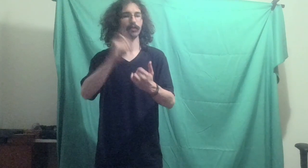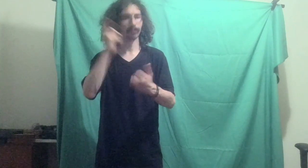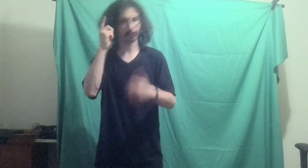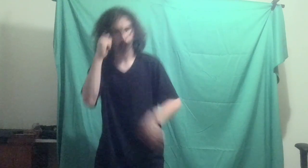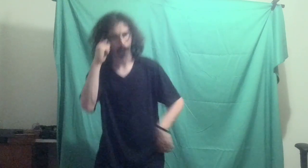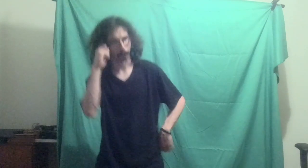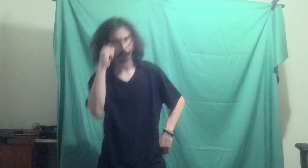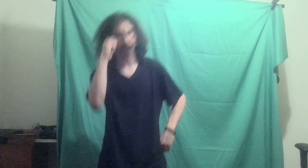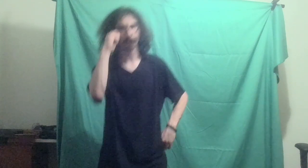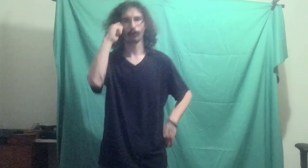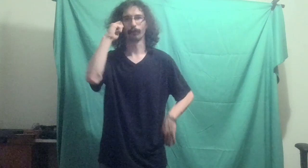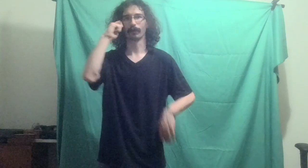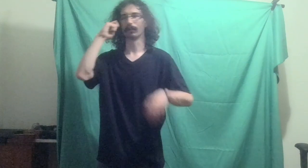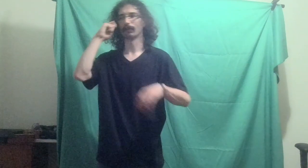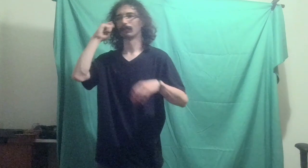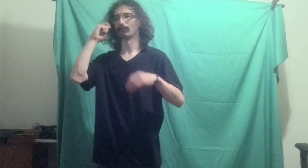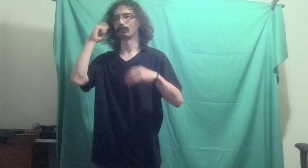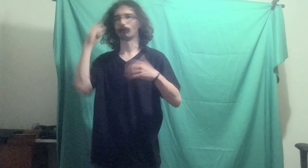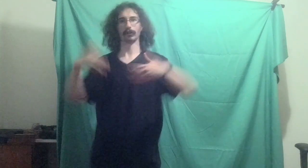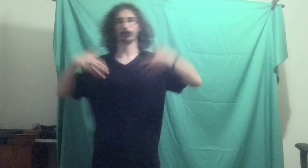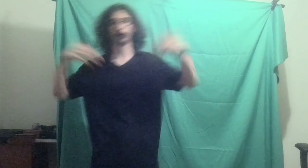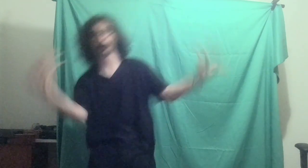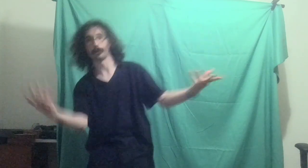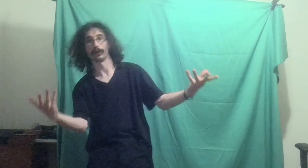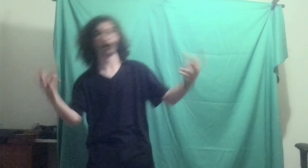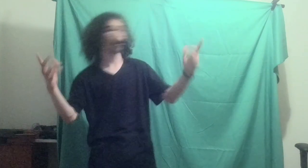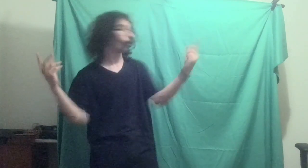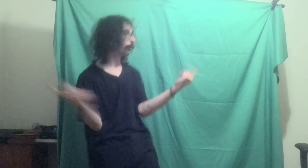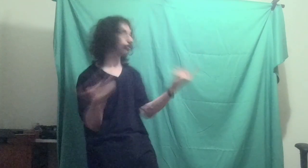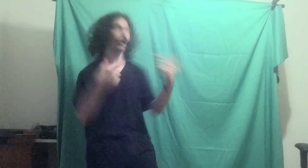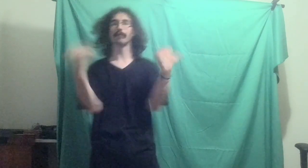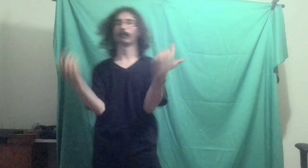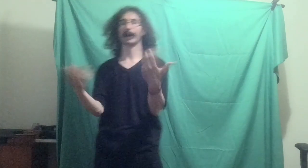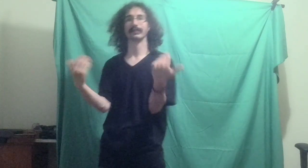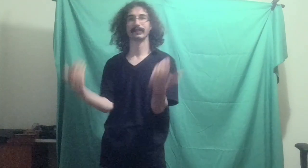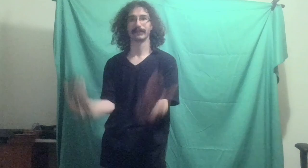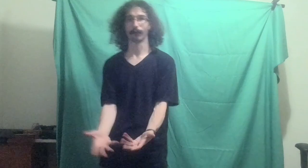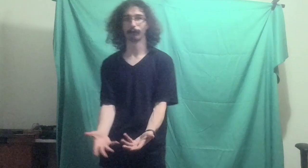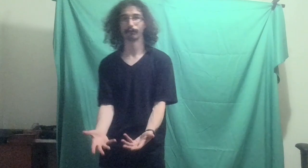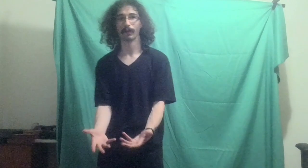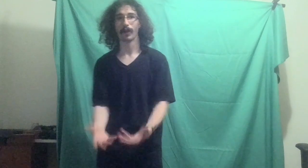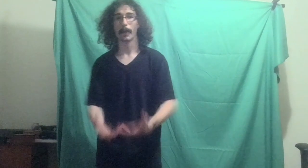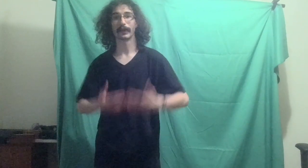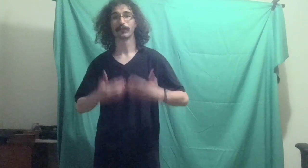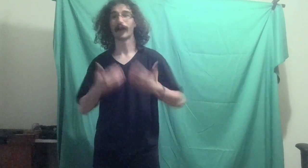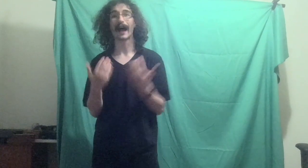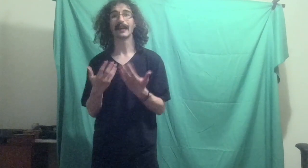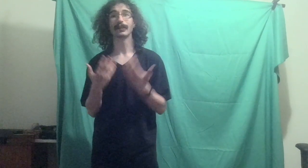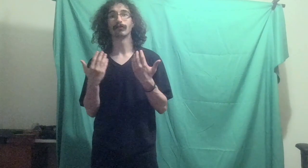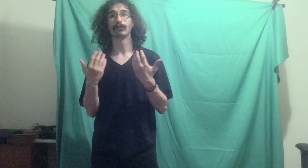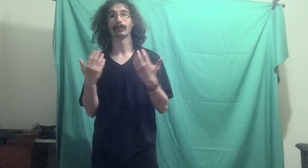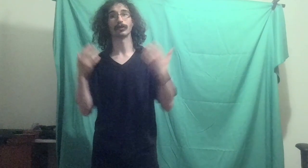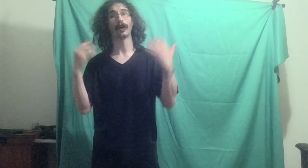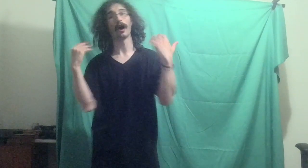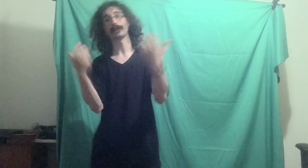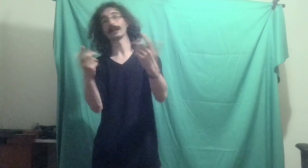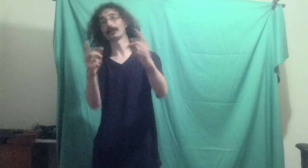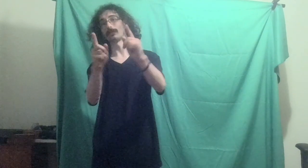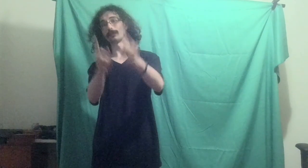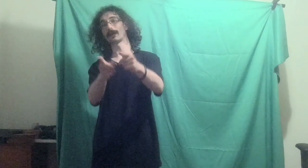doing the brainstorming, doing this recording all by myself because I, because unlike you guys,